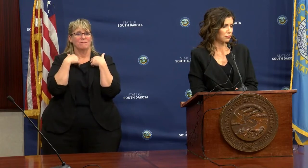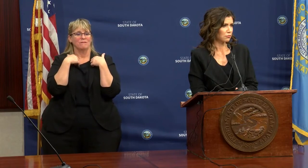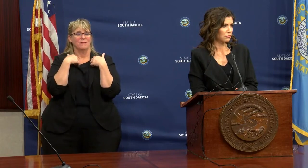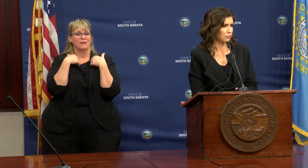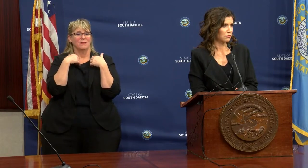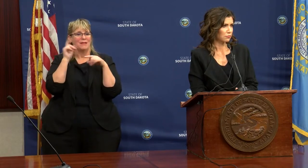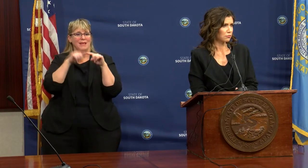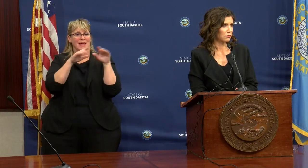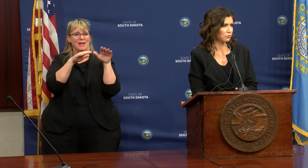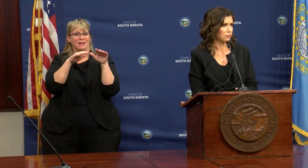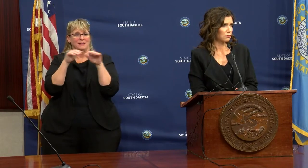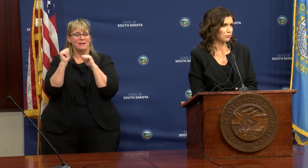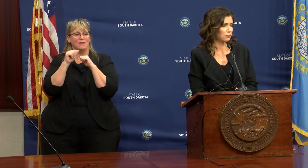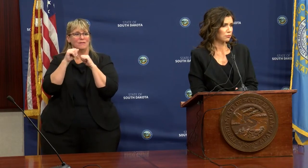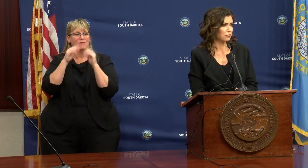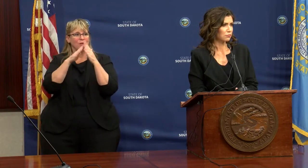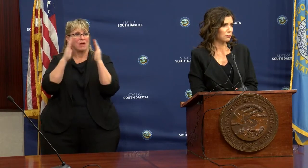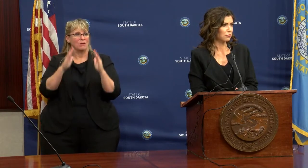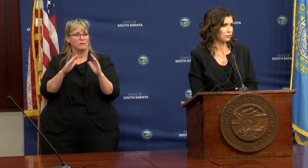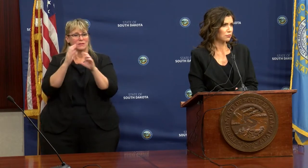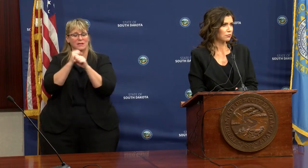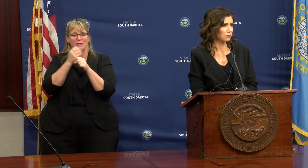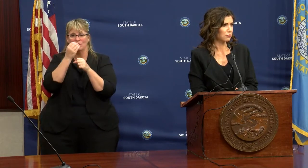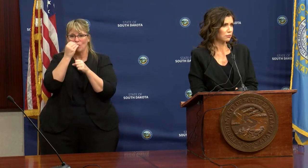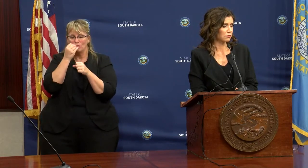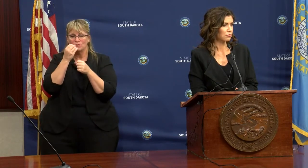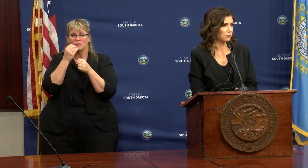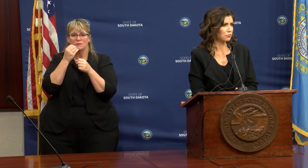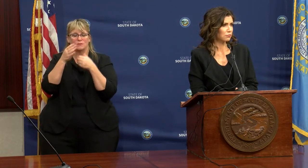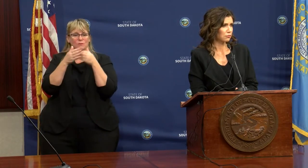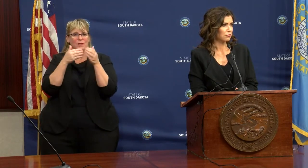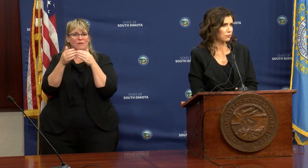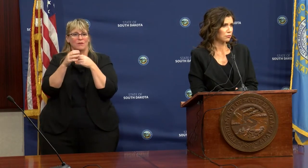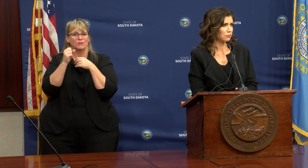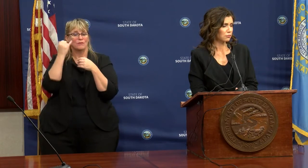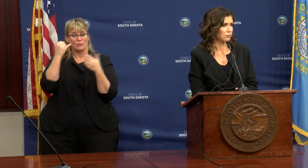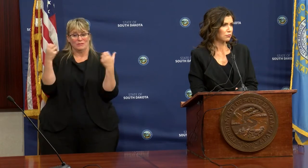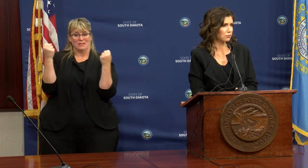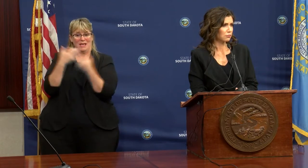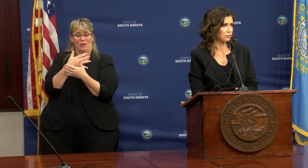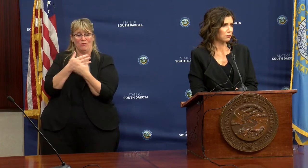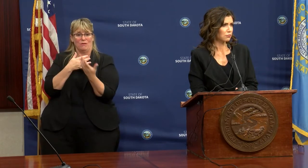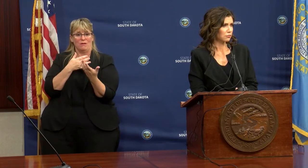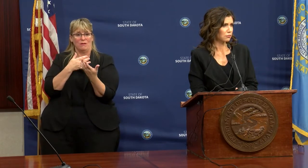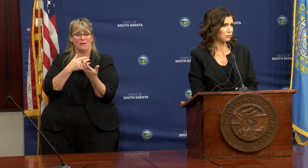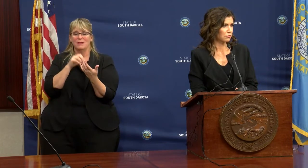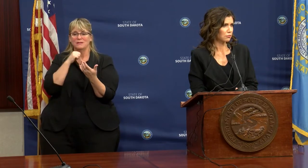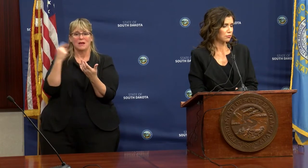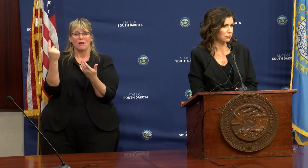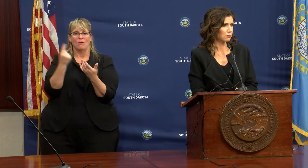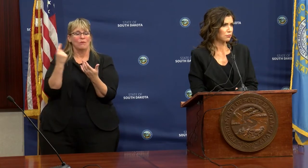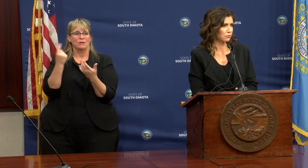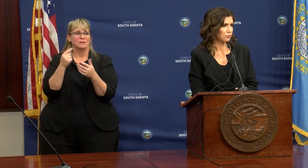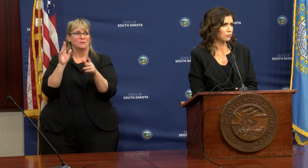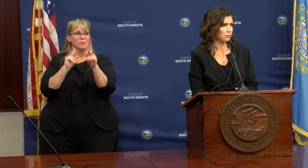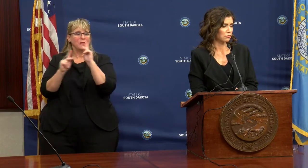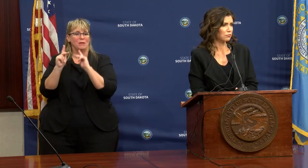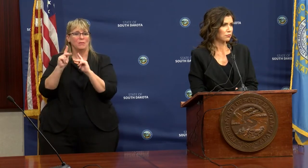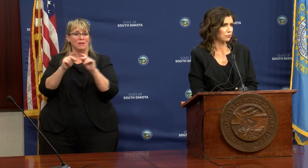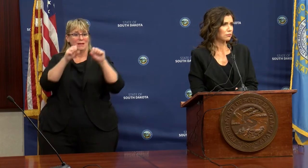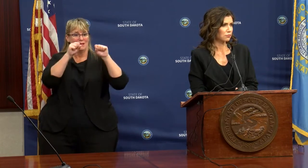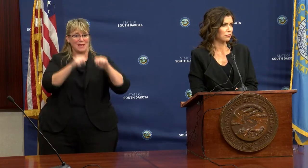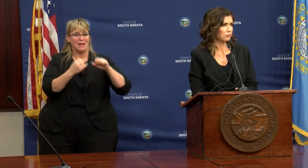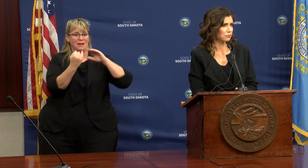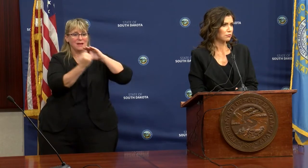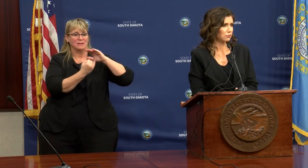to get groceries or something. So if they're scared, it's not always that people, you know, can